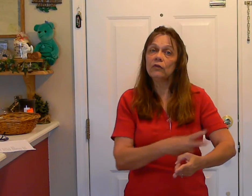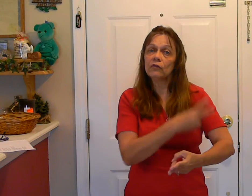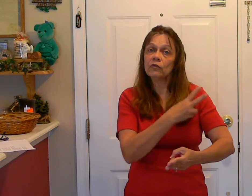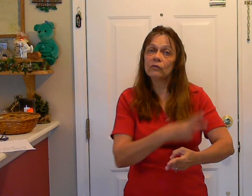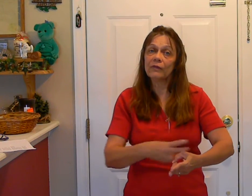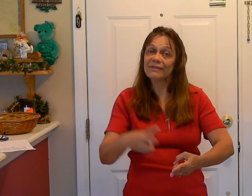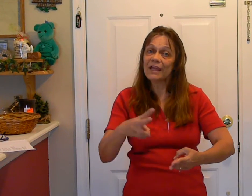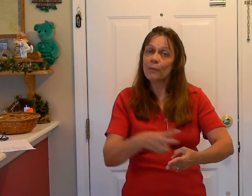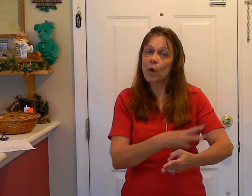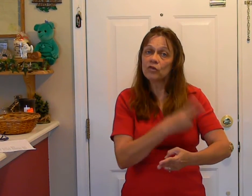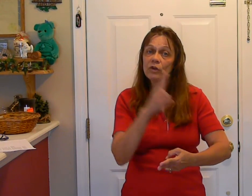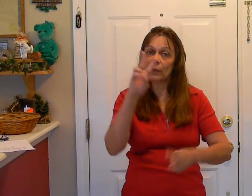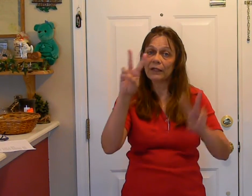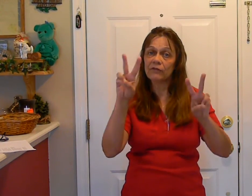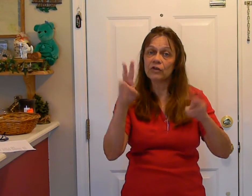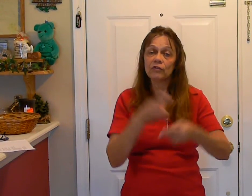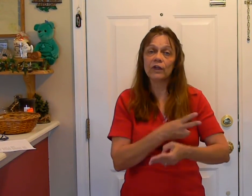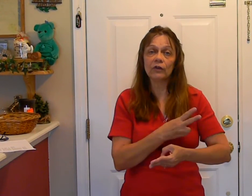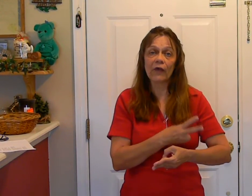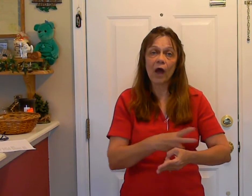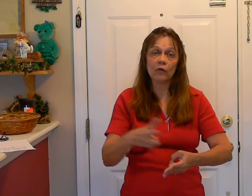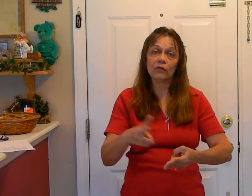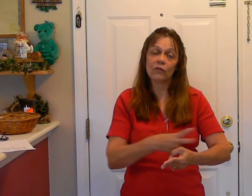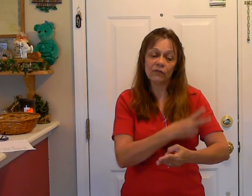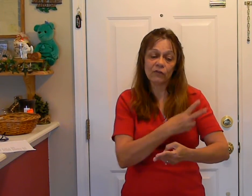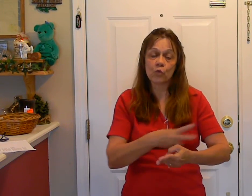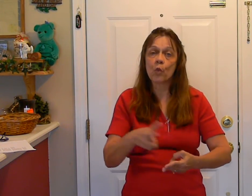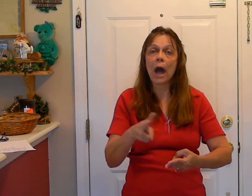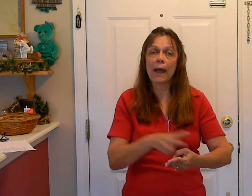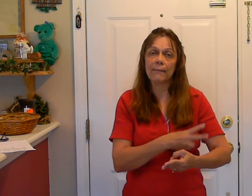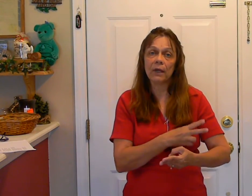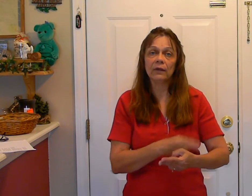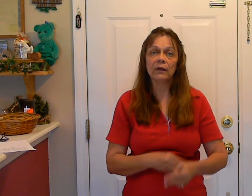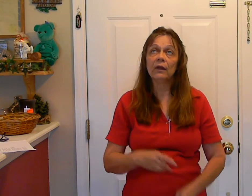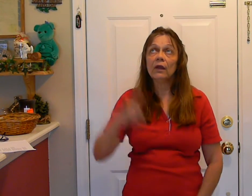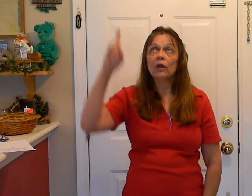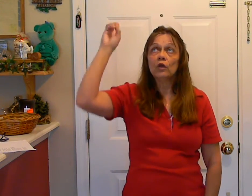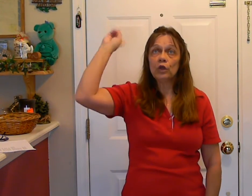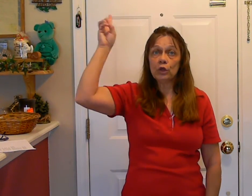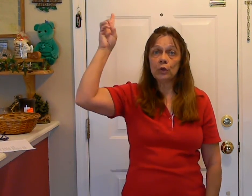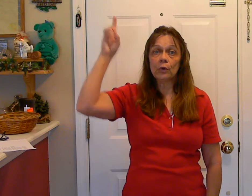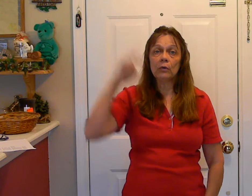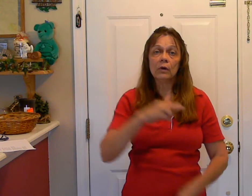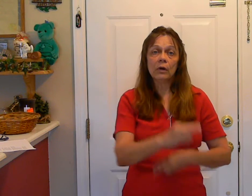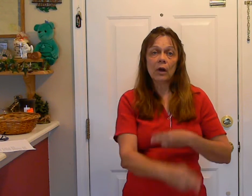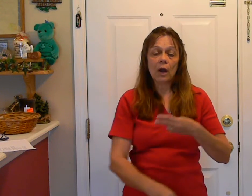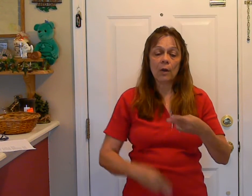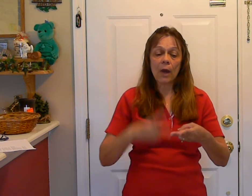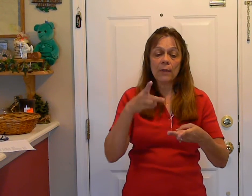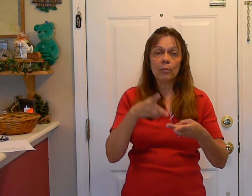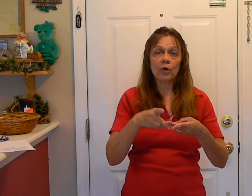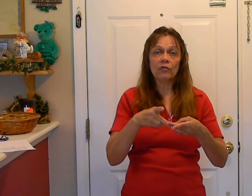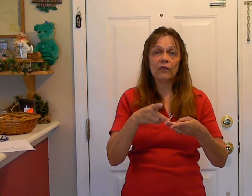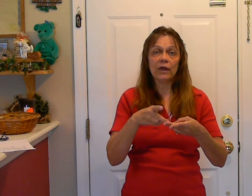the same motion, but leaving your fingers out. So this is rhyme. You are my perfect